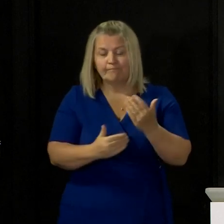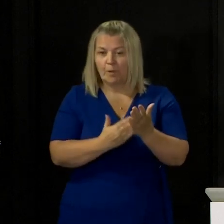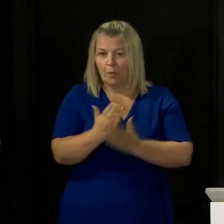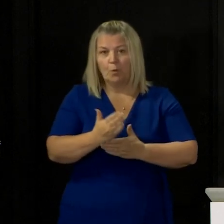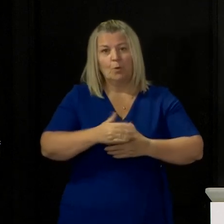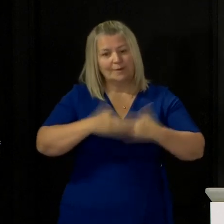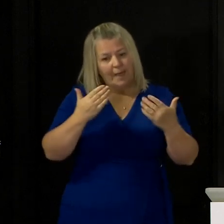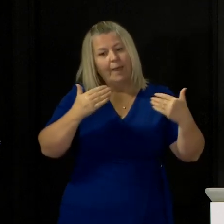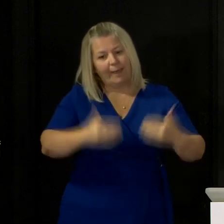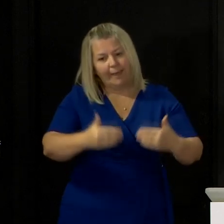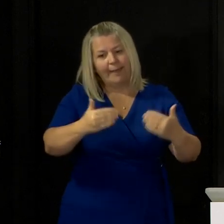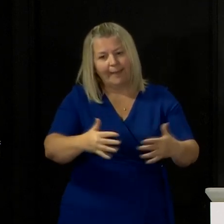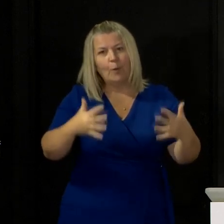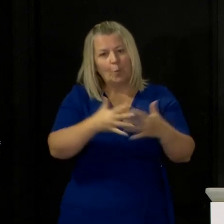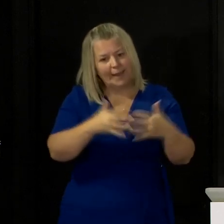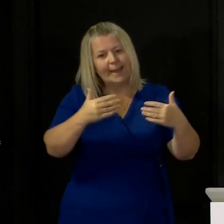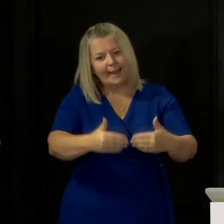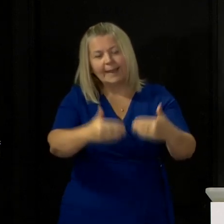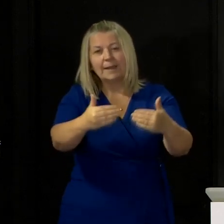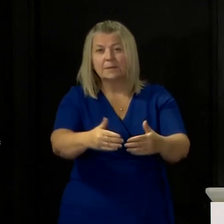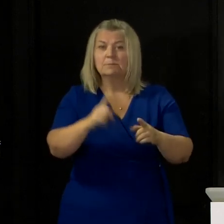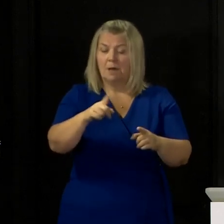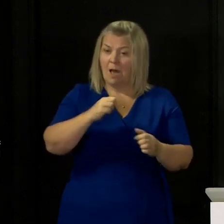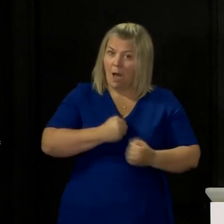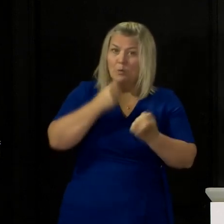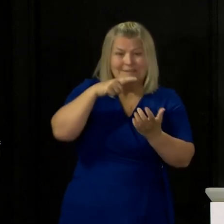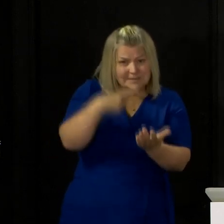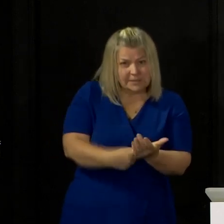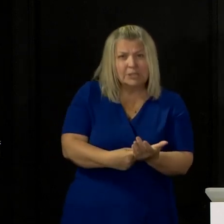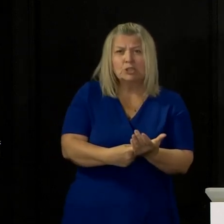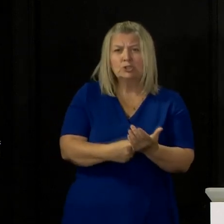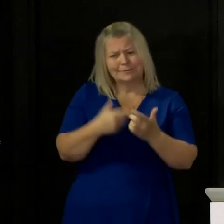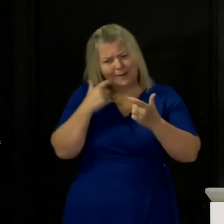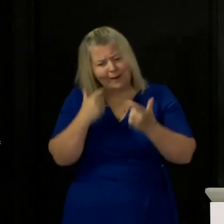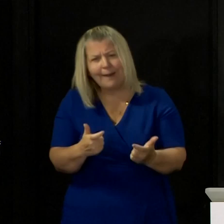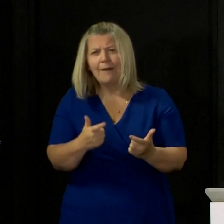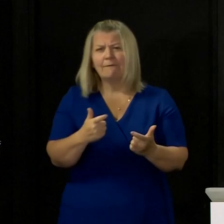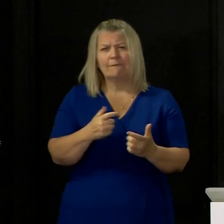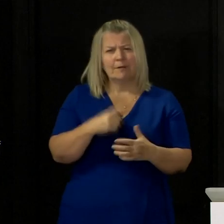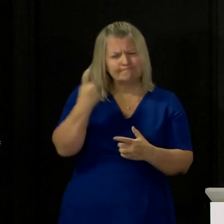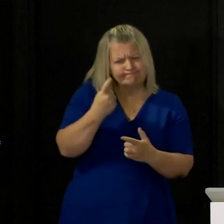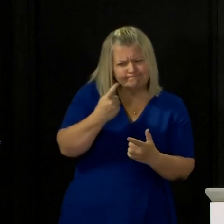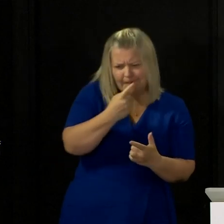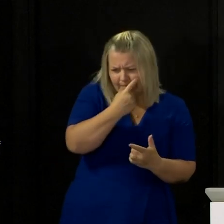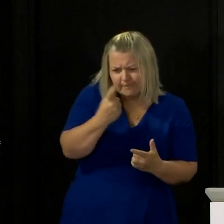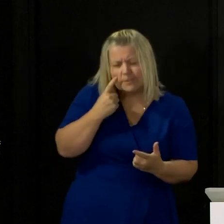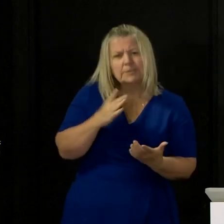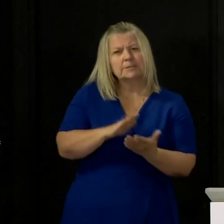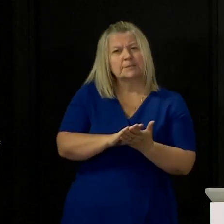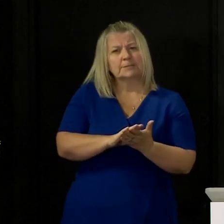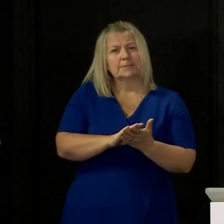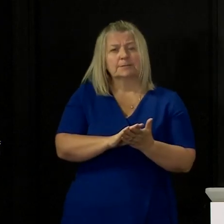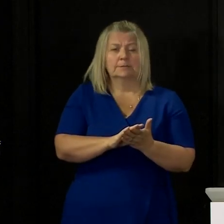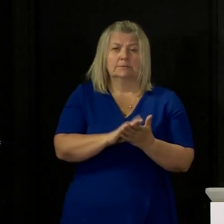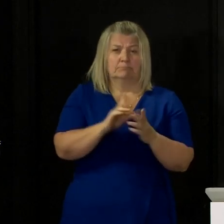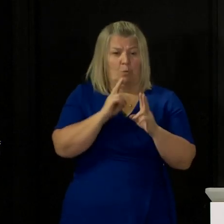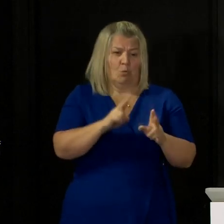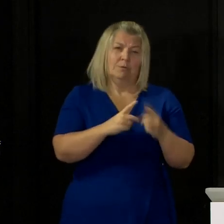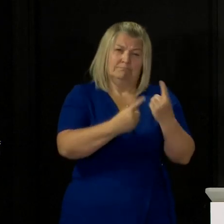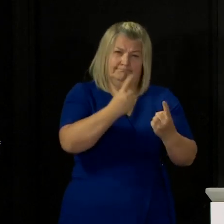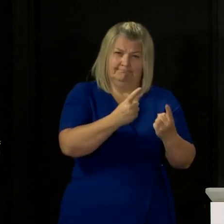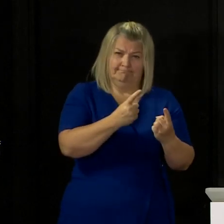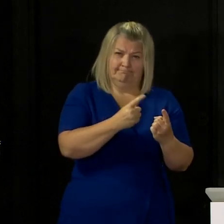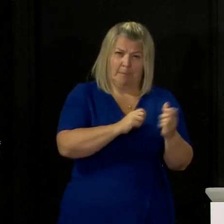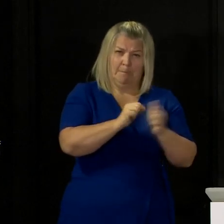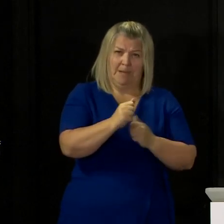the days and the weeks but please know that every decision we are taking we are taking carefully with the best interests of you and the country at heart and we